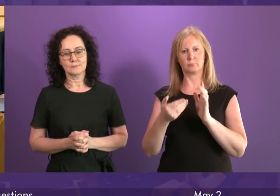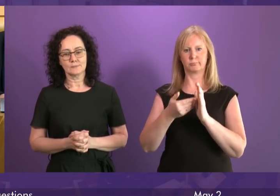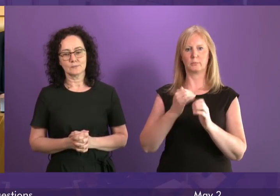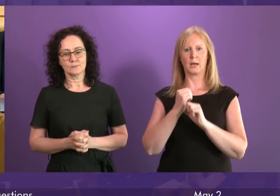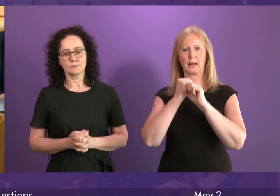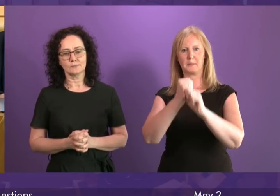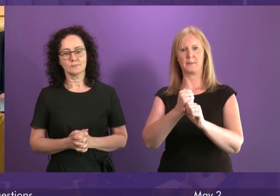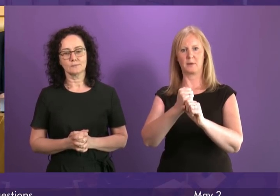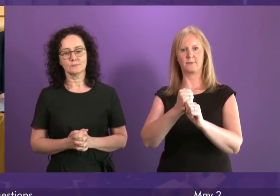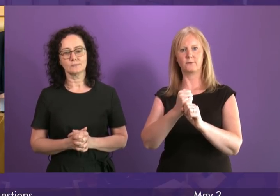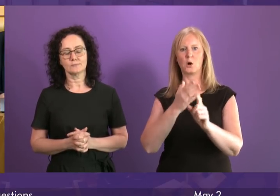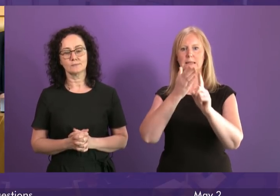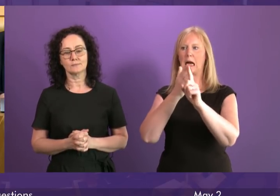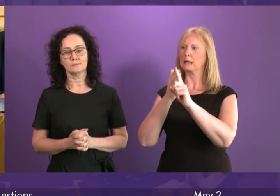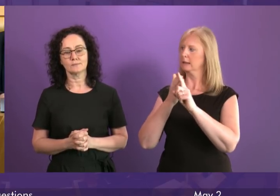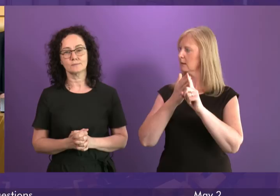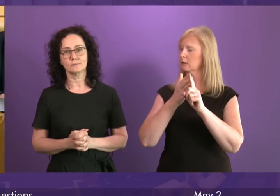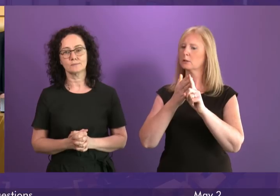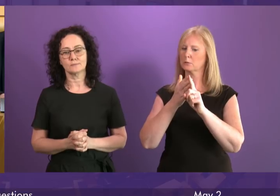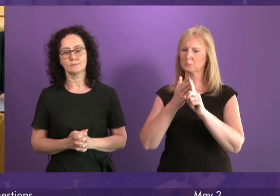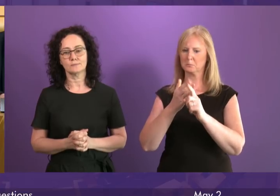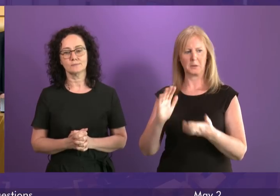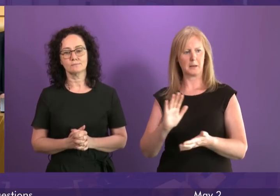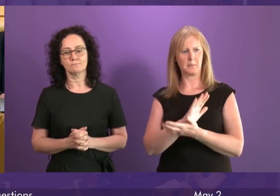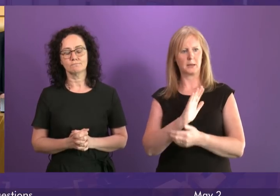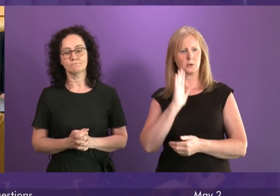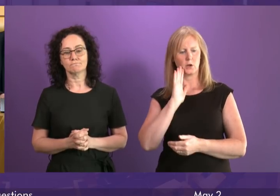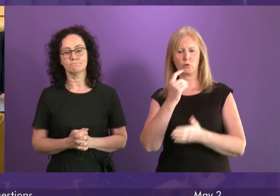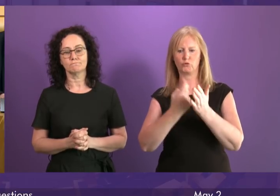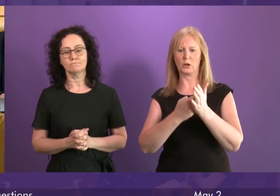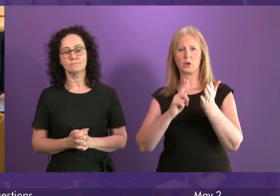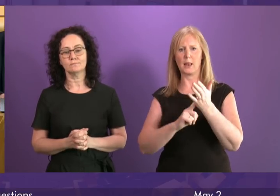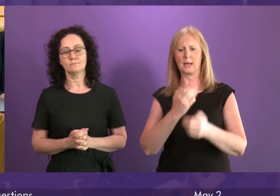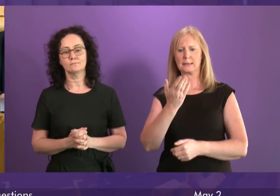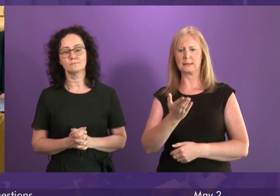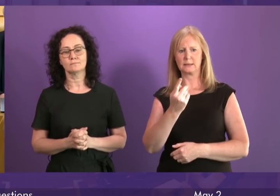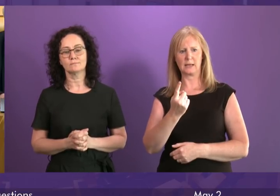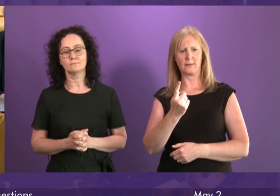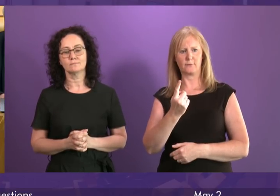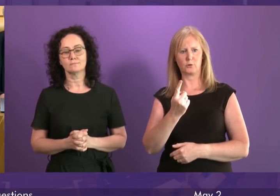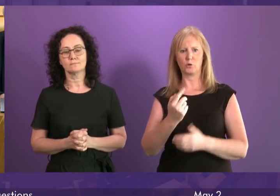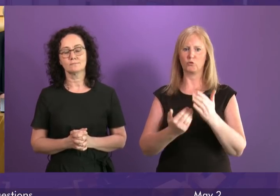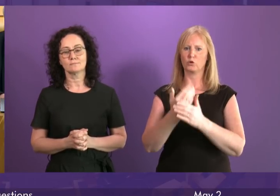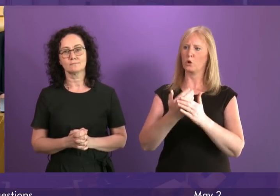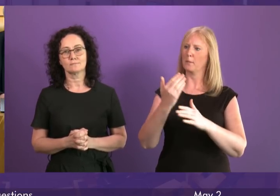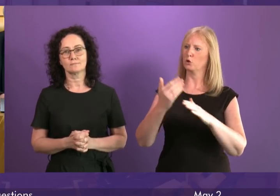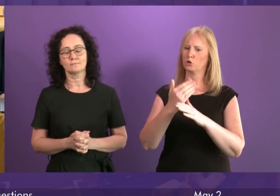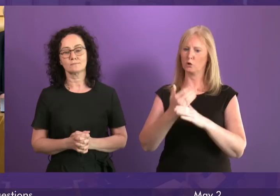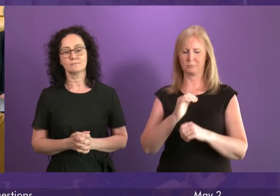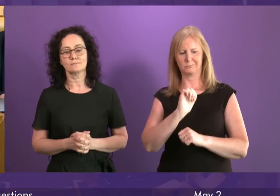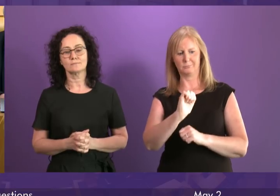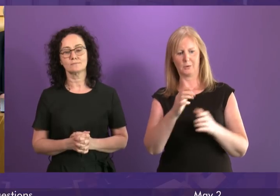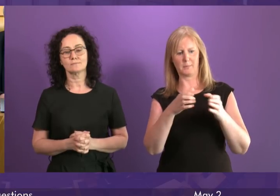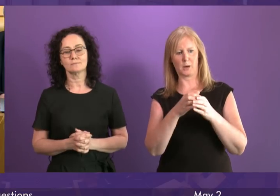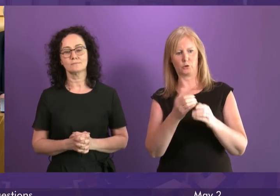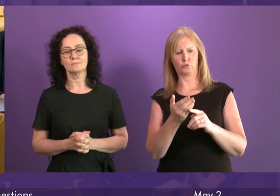climate targets. I'm also pleased to hear of Richard Leonard's passion for renewable jobs in light of his party's recent